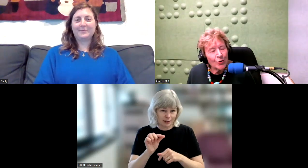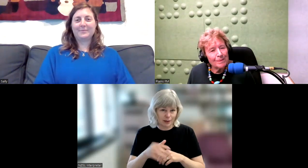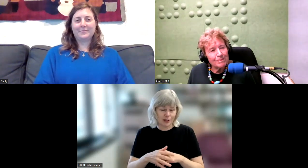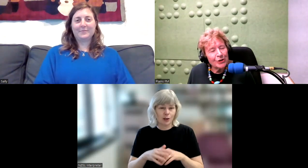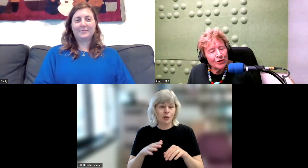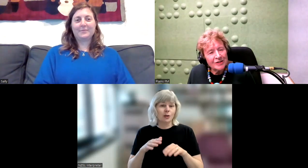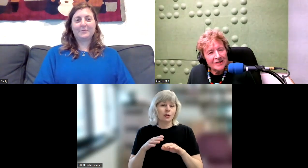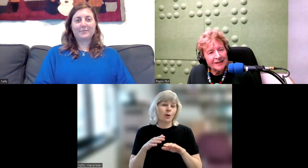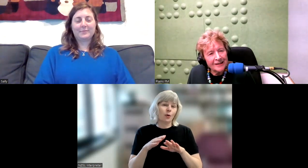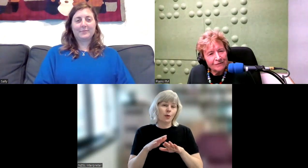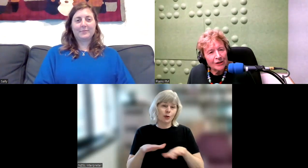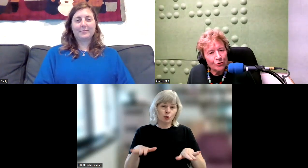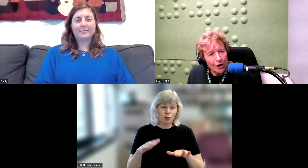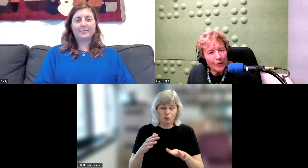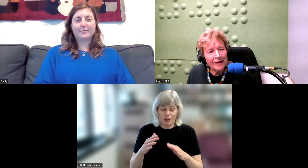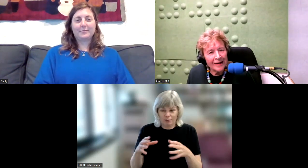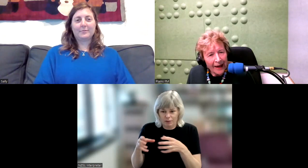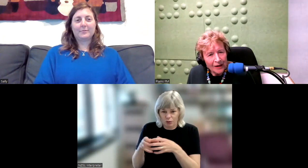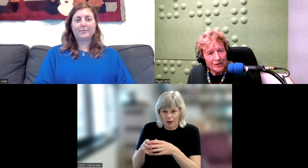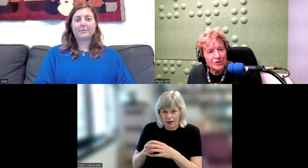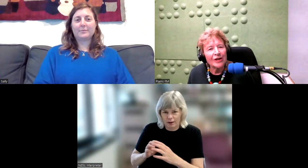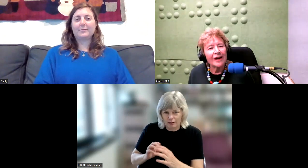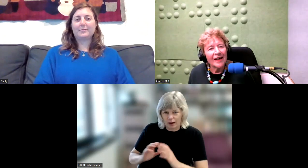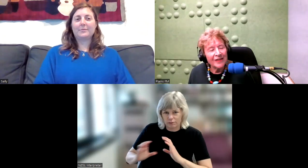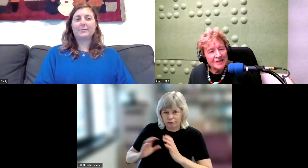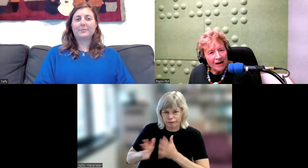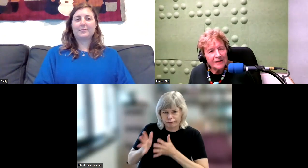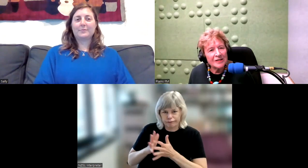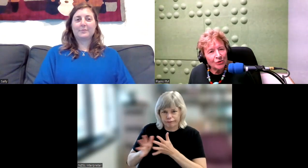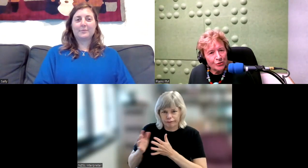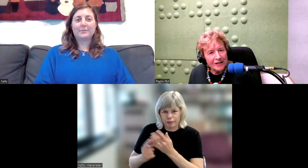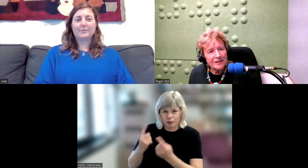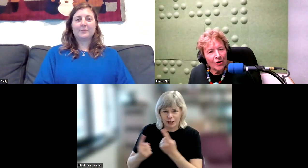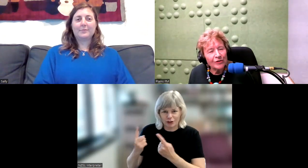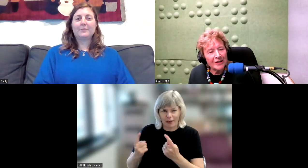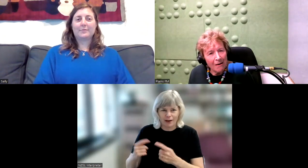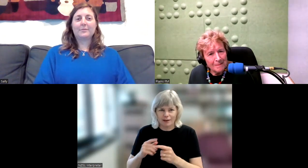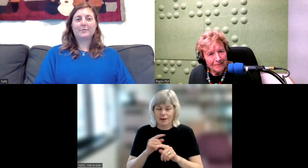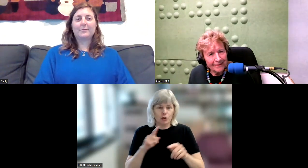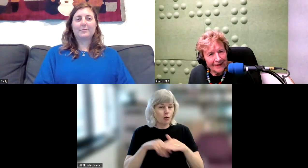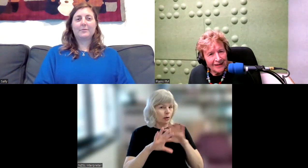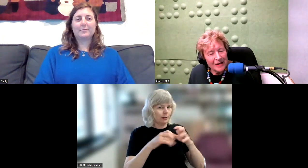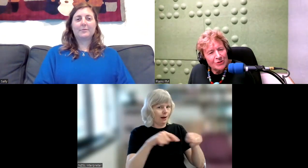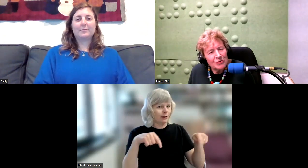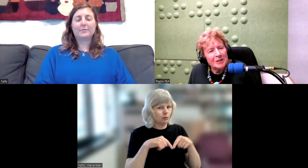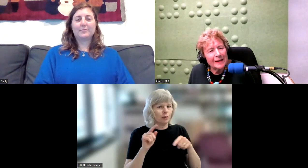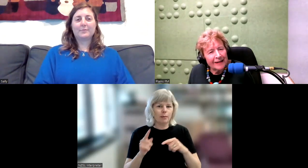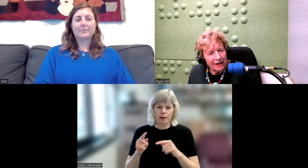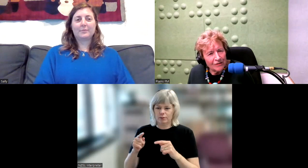because it's a living, growing language, the signs increased over time. So that was sort of the beginning of